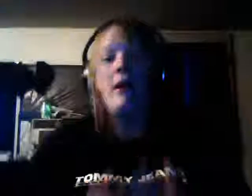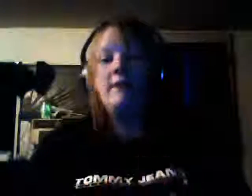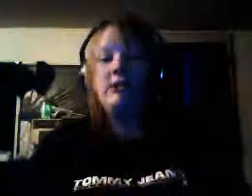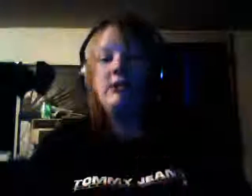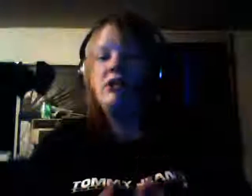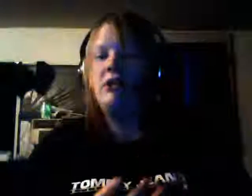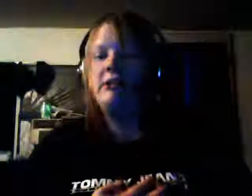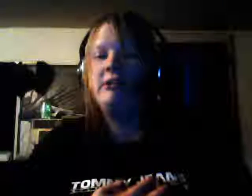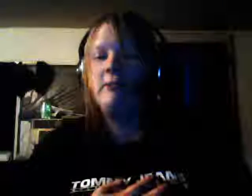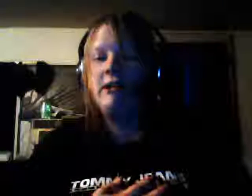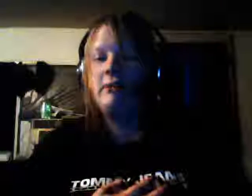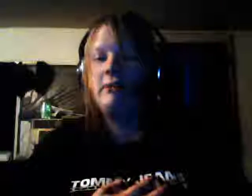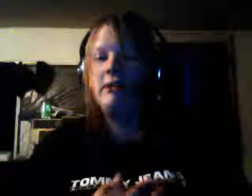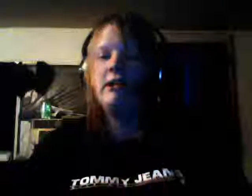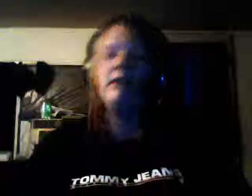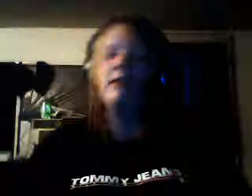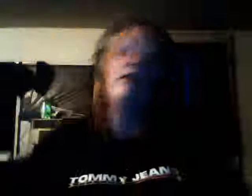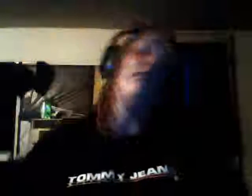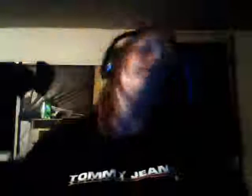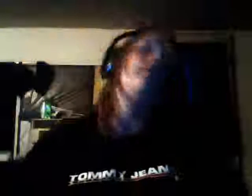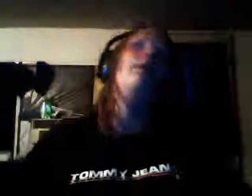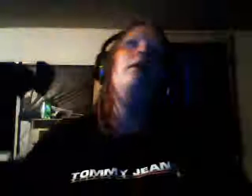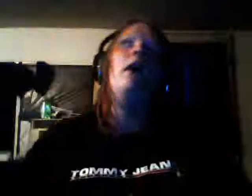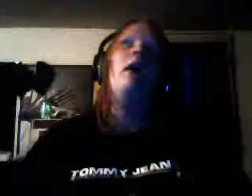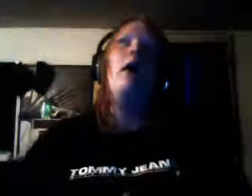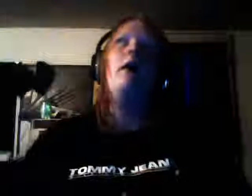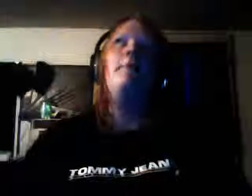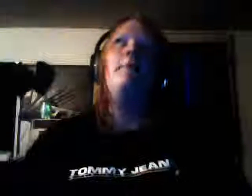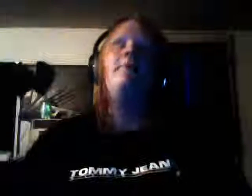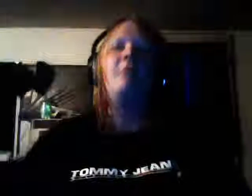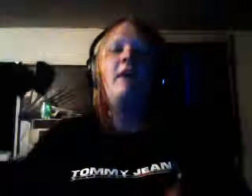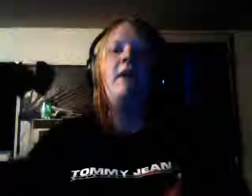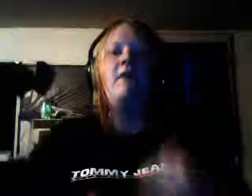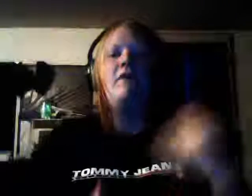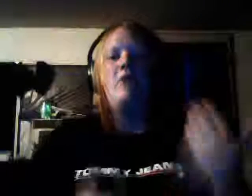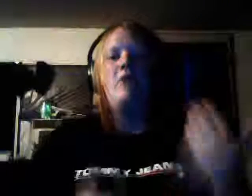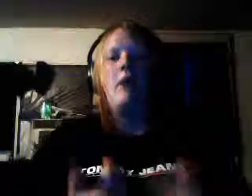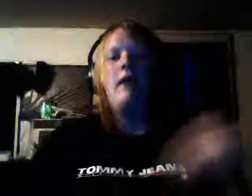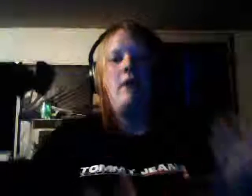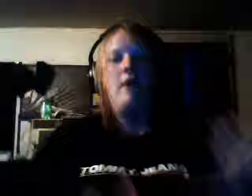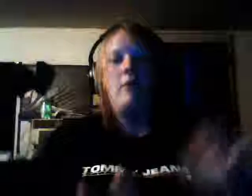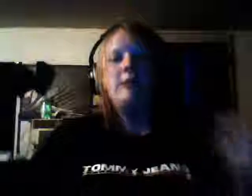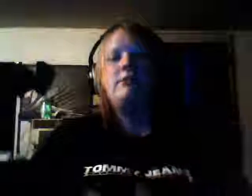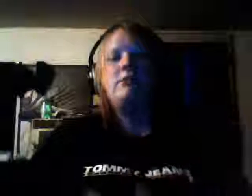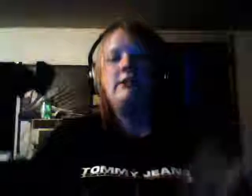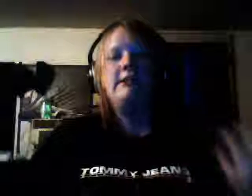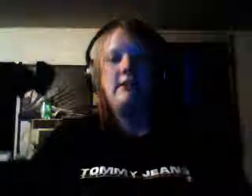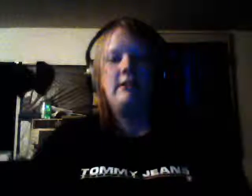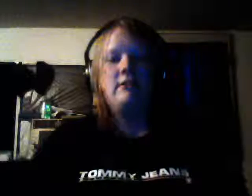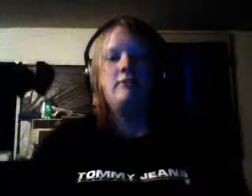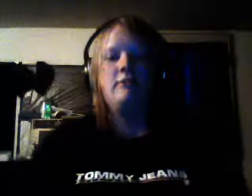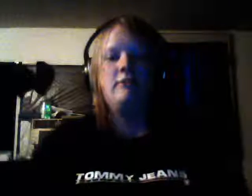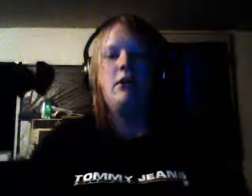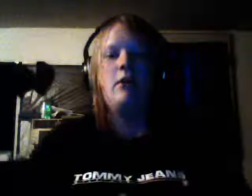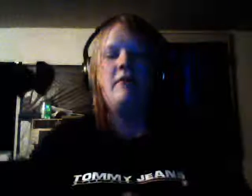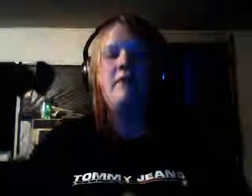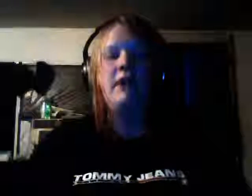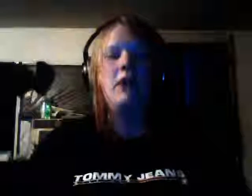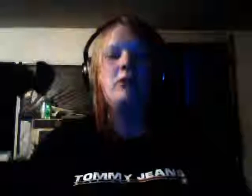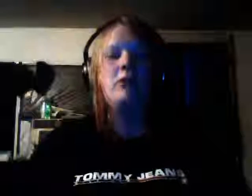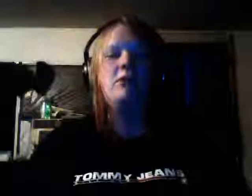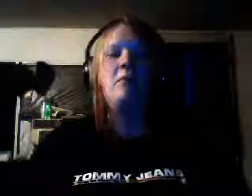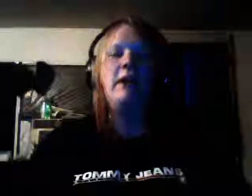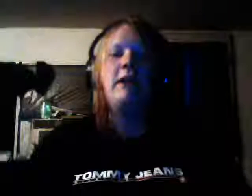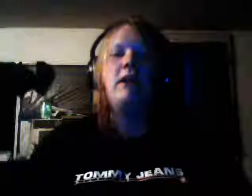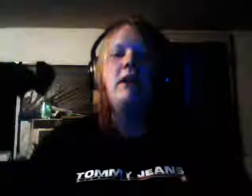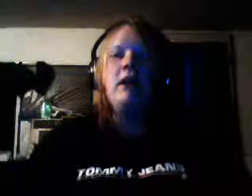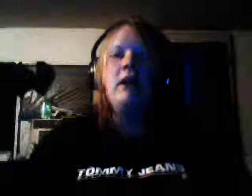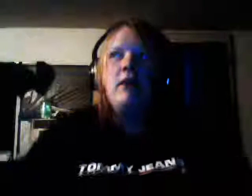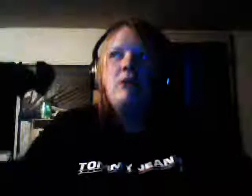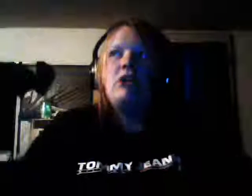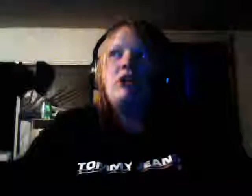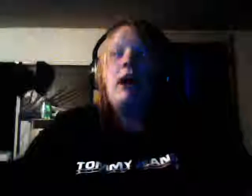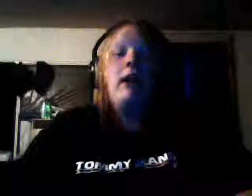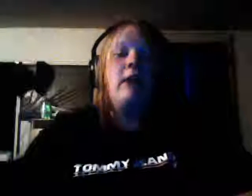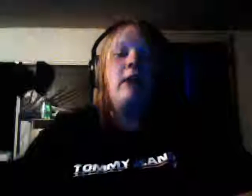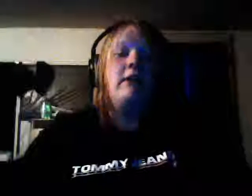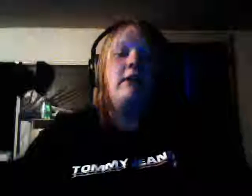this channel to be at the beginning of the year and there for a while I was releasing you know a video or two a week which I enjoyed